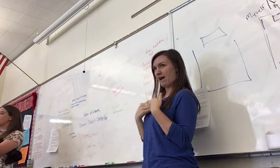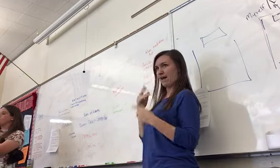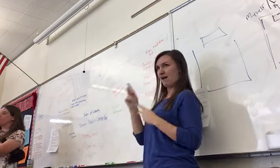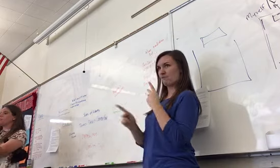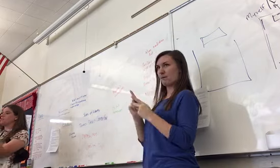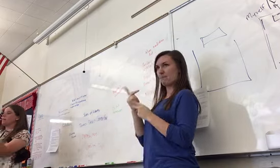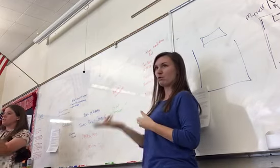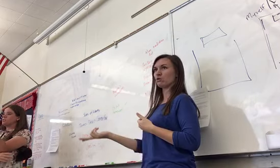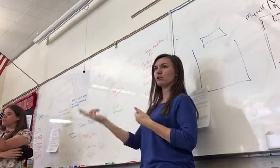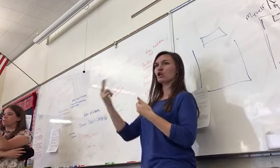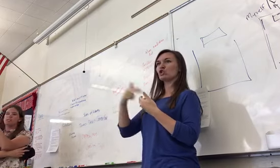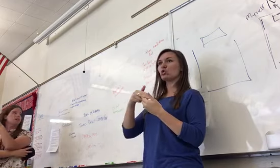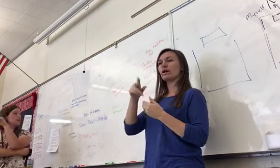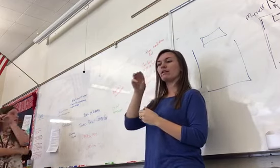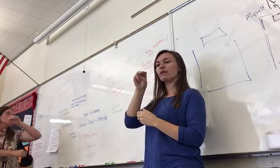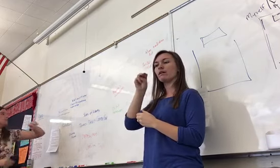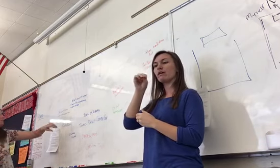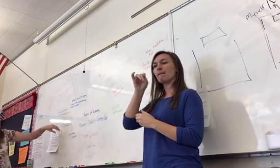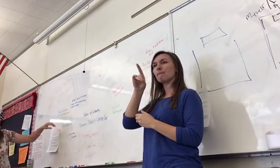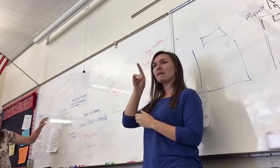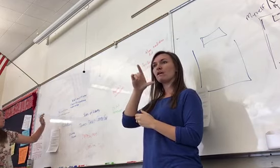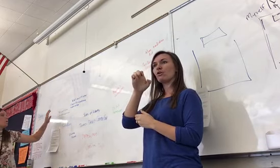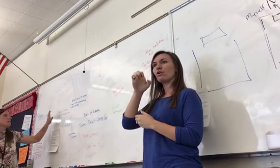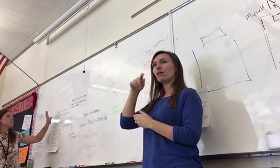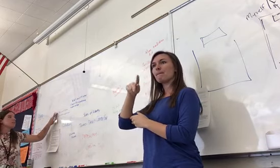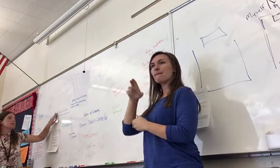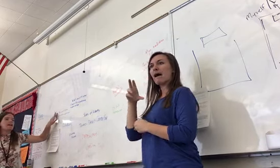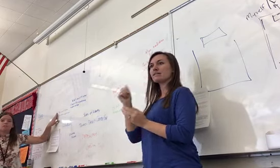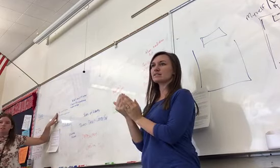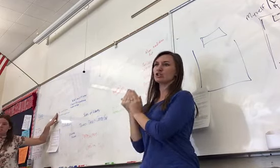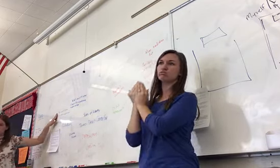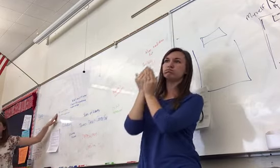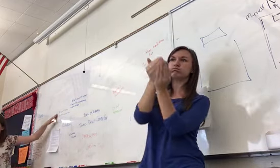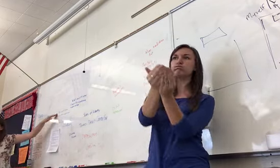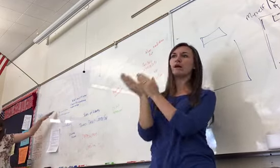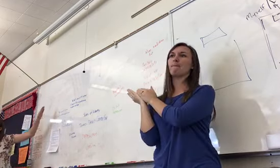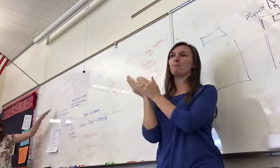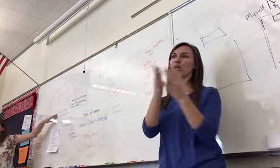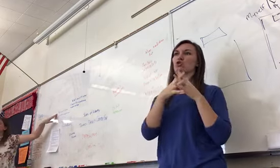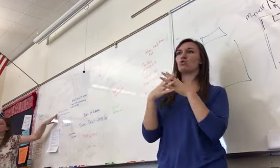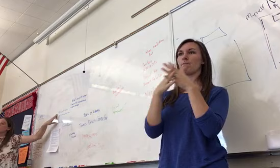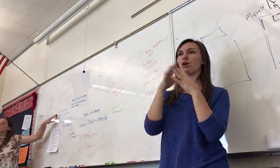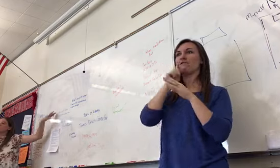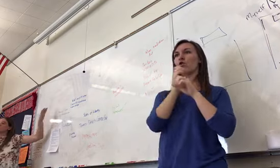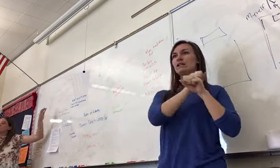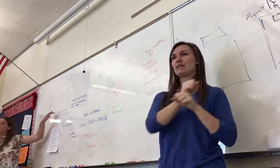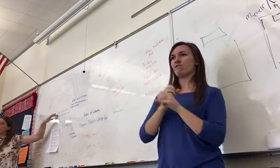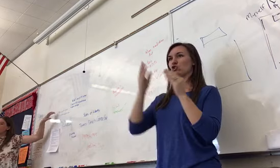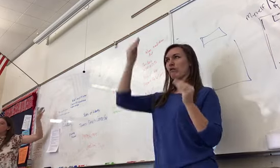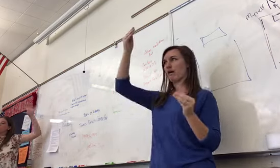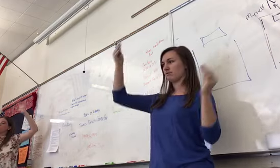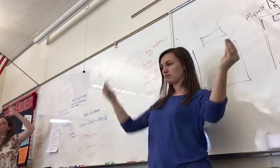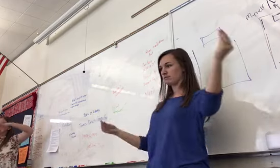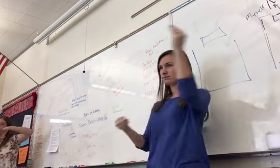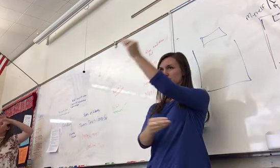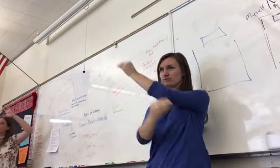all triangular and circular. Now, with mercantilism, mercantilism is specific to colonial